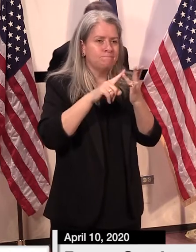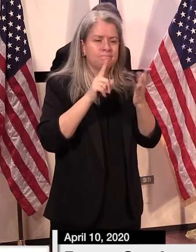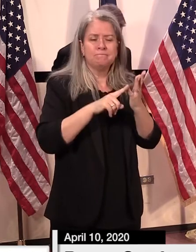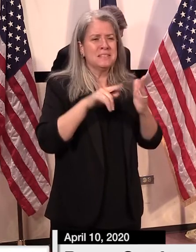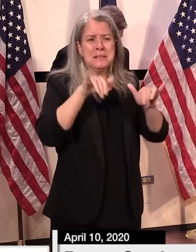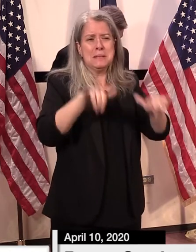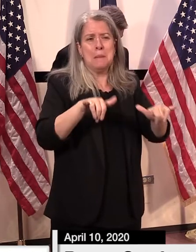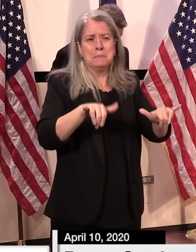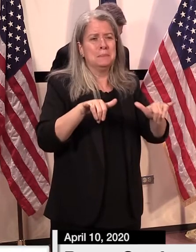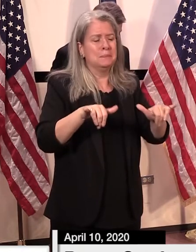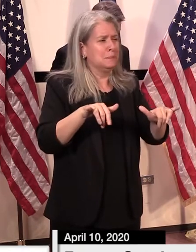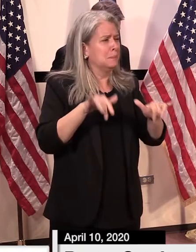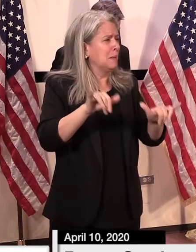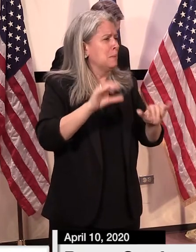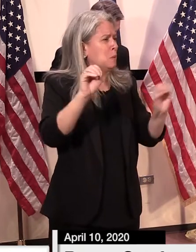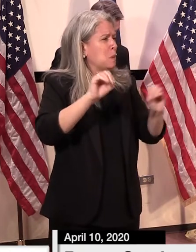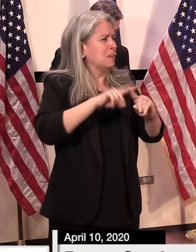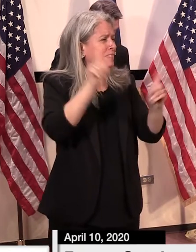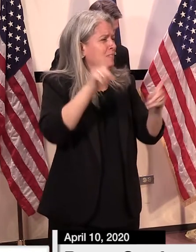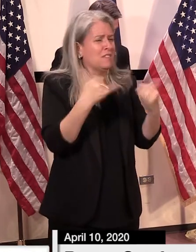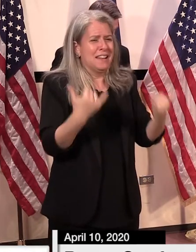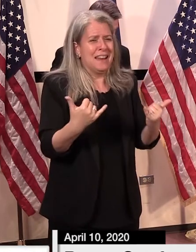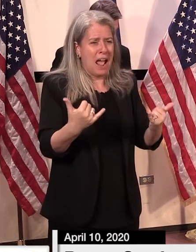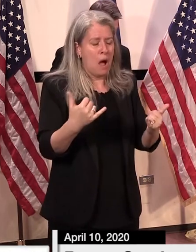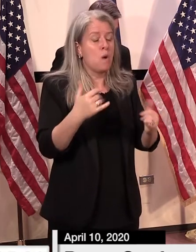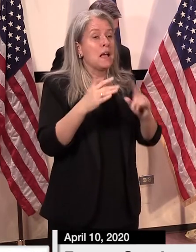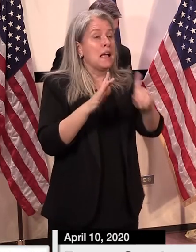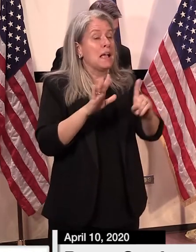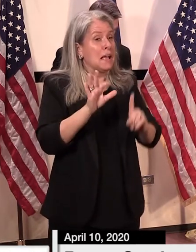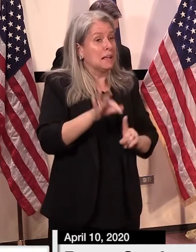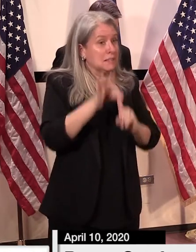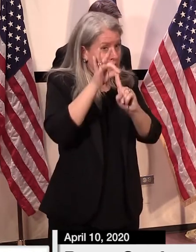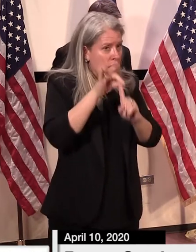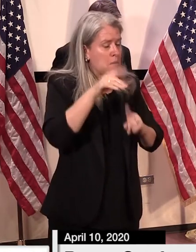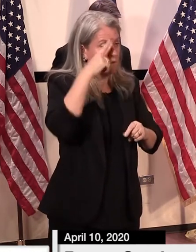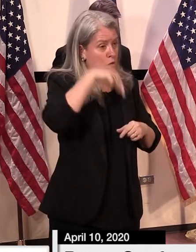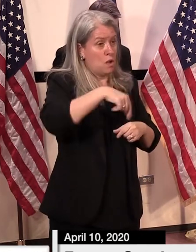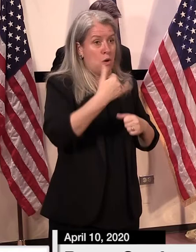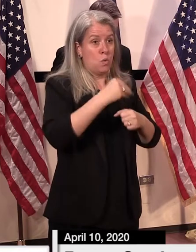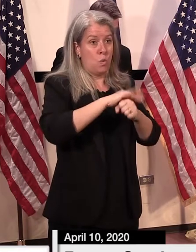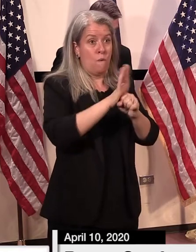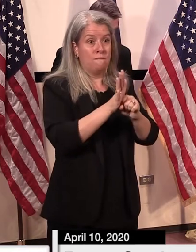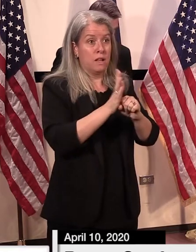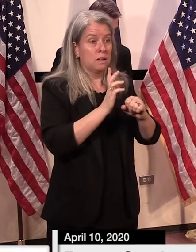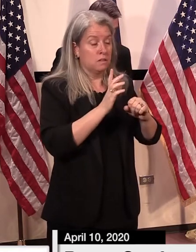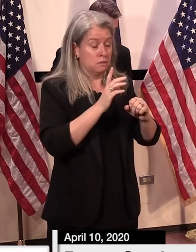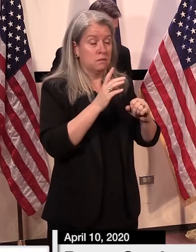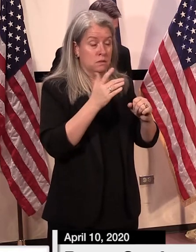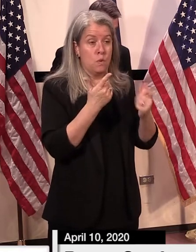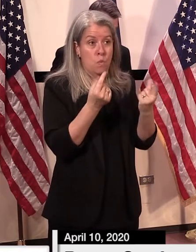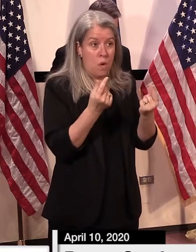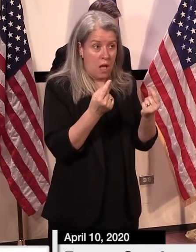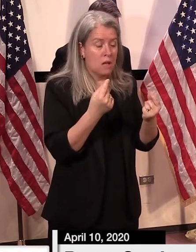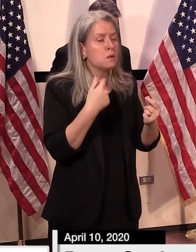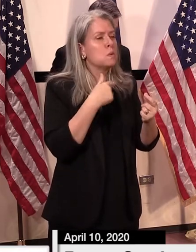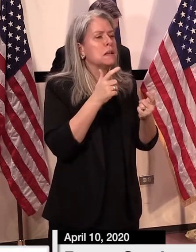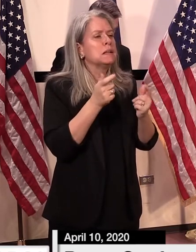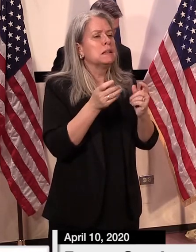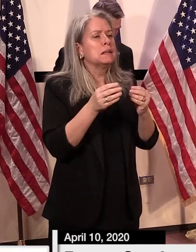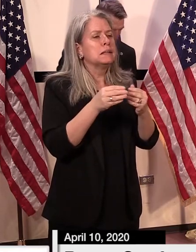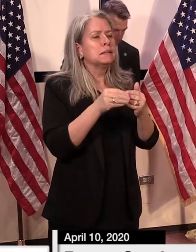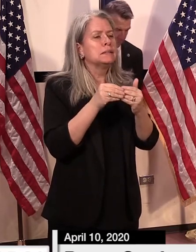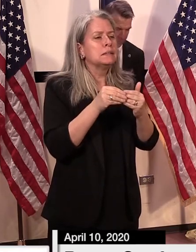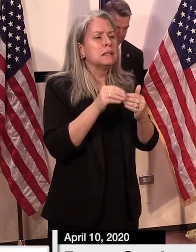of uh corrections but in these covid uh 19 times we have i i would say